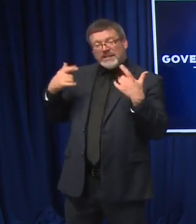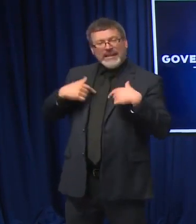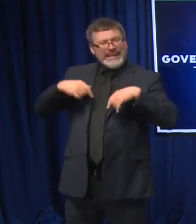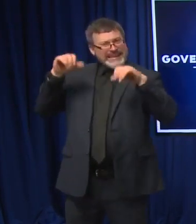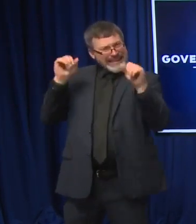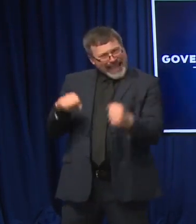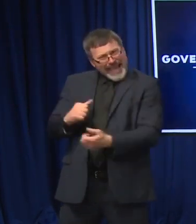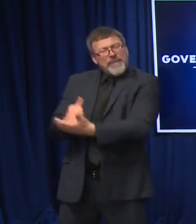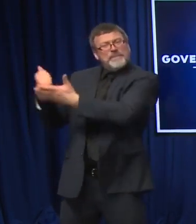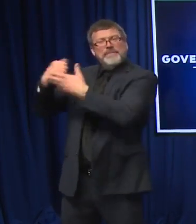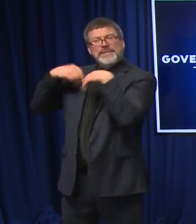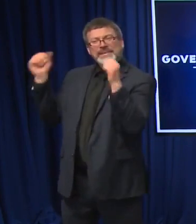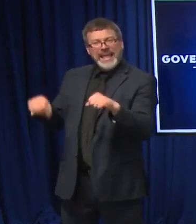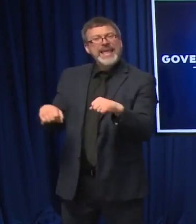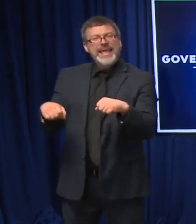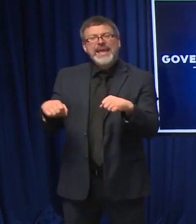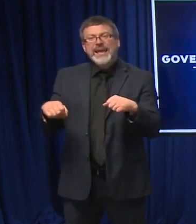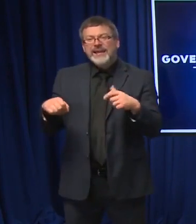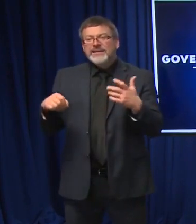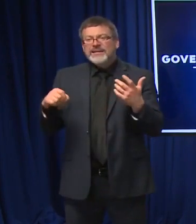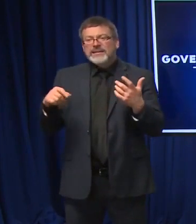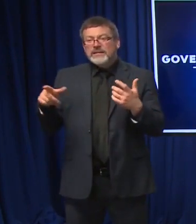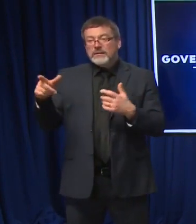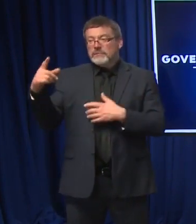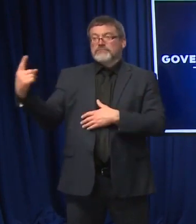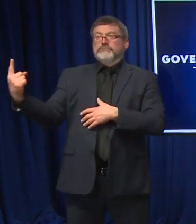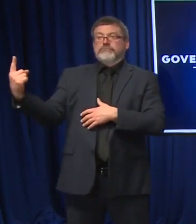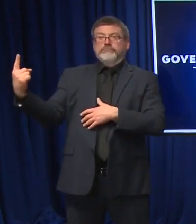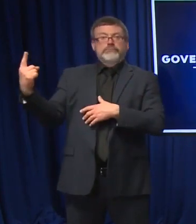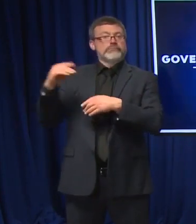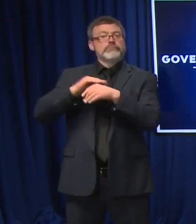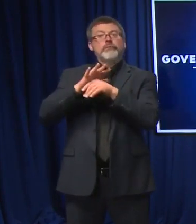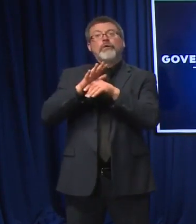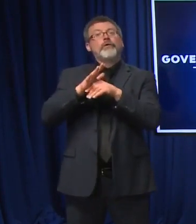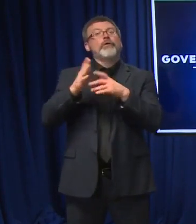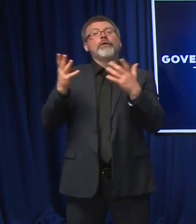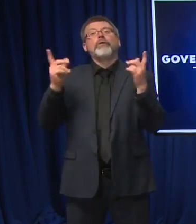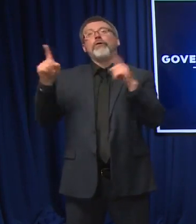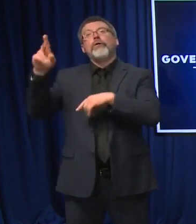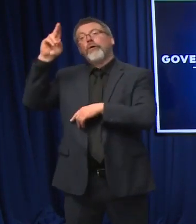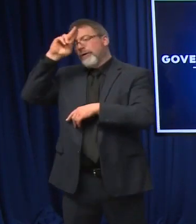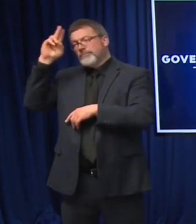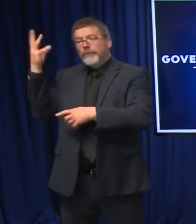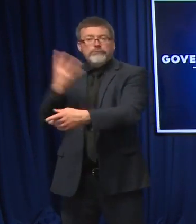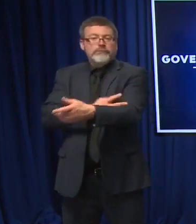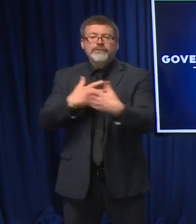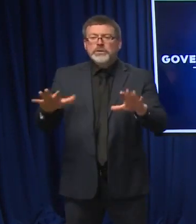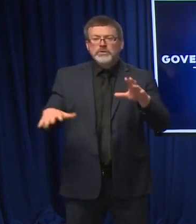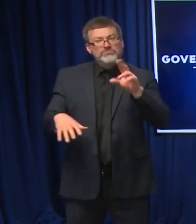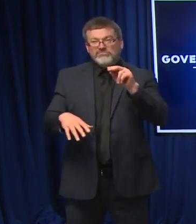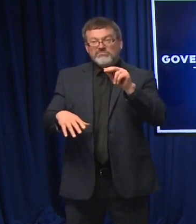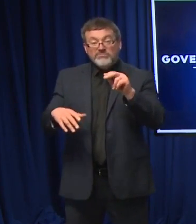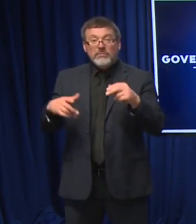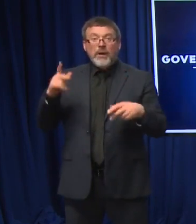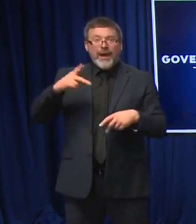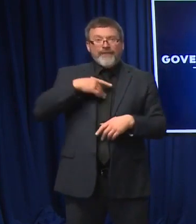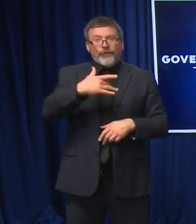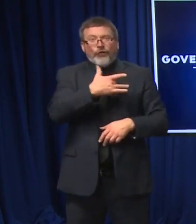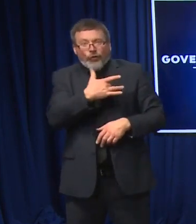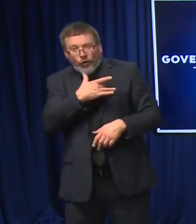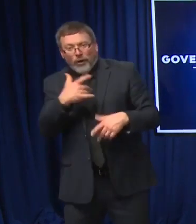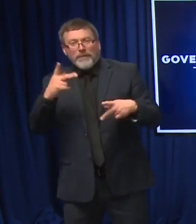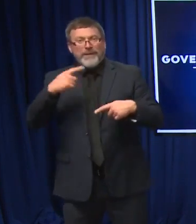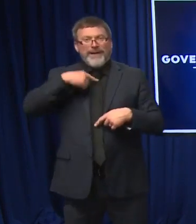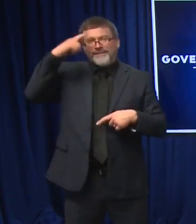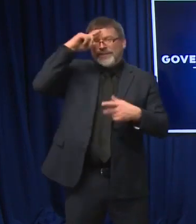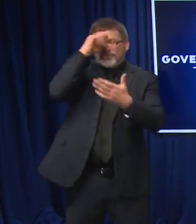to be part of that solution. It isn't just about getting COVID and going to a hospital. Again, it could be folks with a heart condition or a stroke or needing to go in and